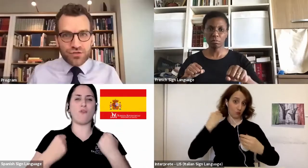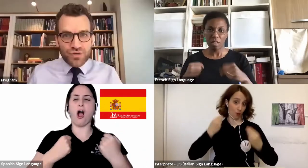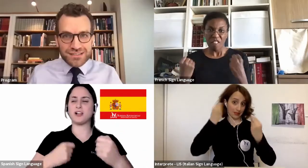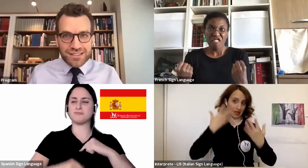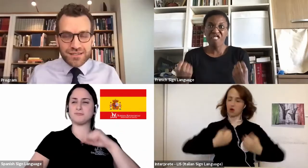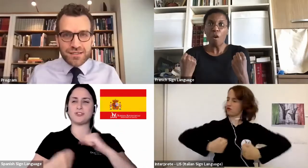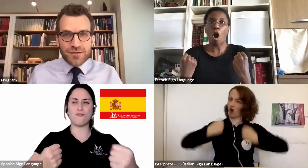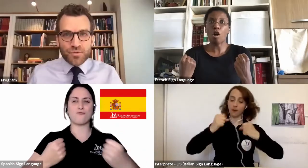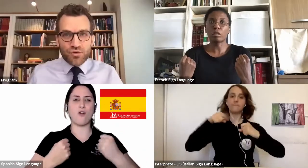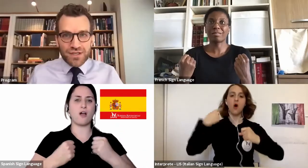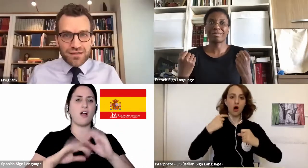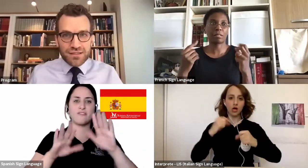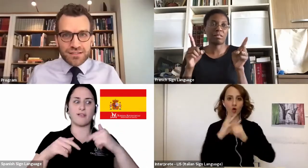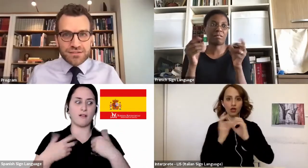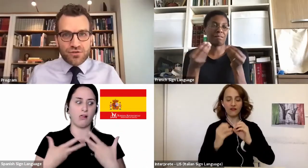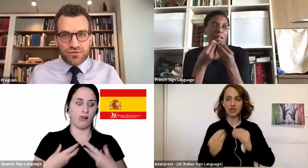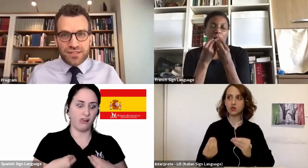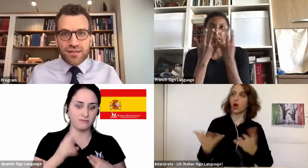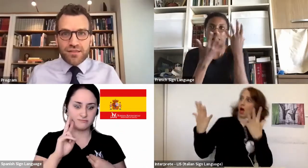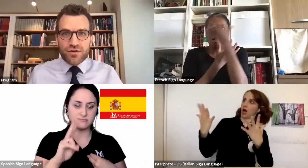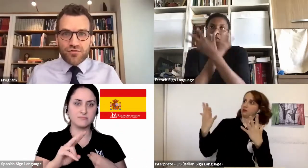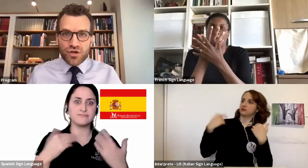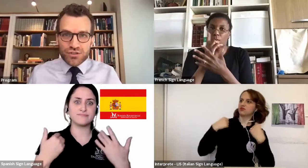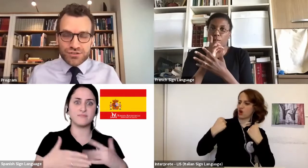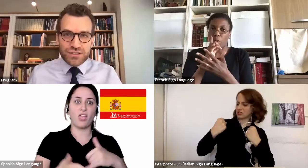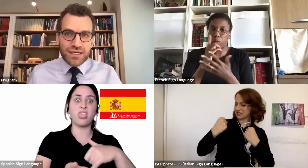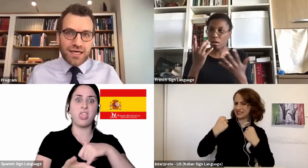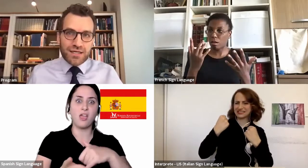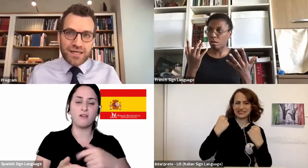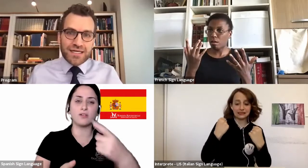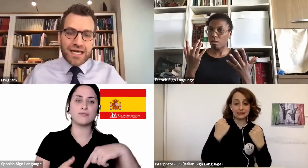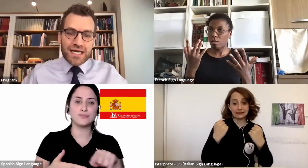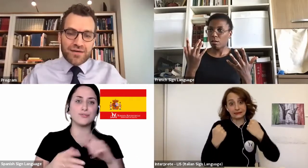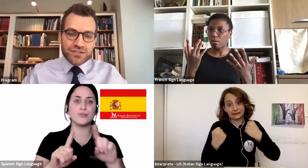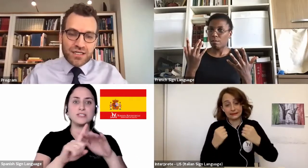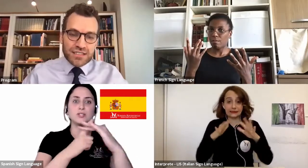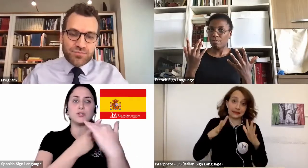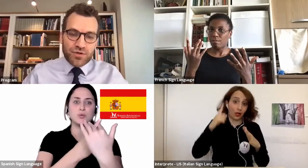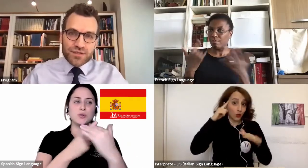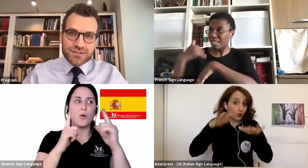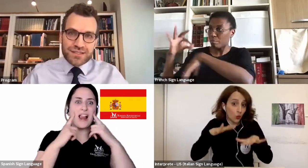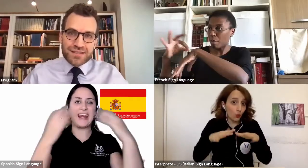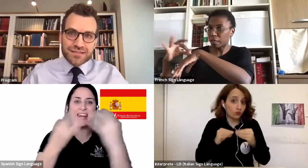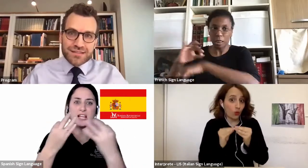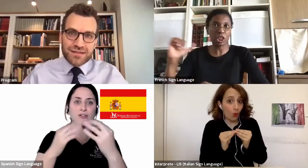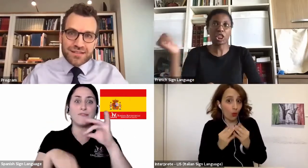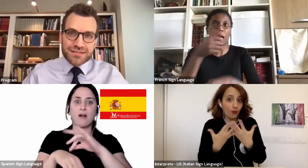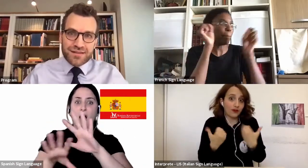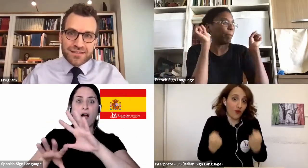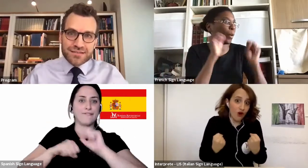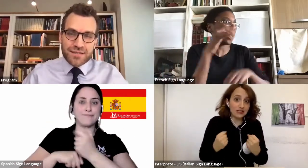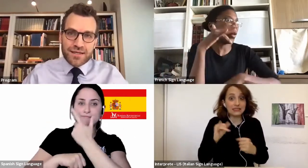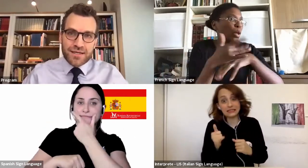we've been at risk of illness, of death, of loss, and many have actually experienced these